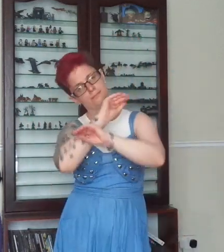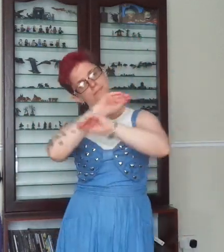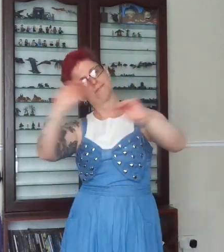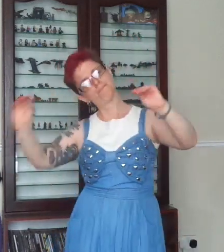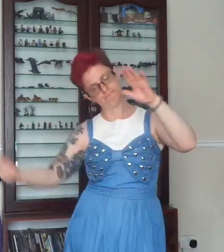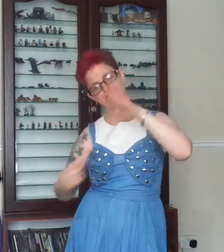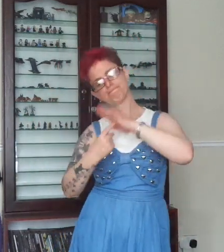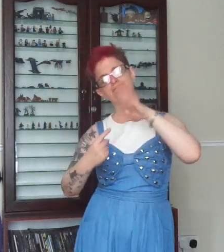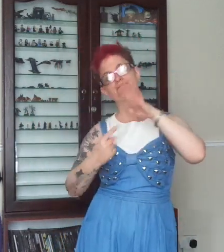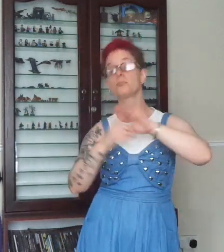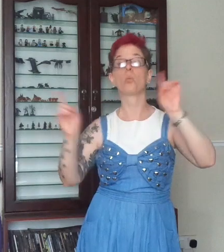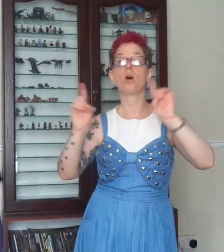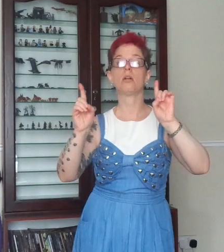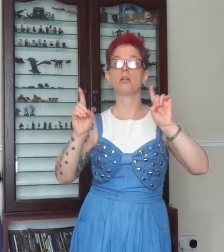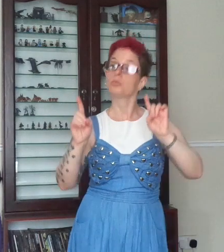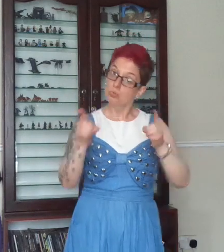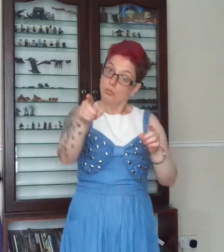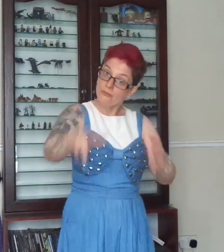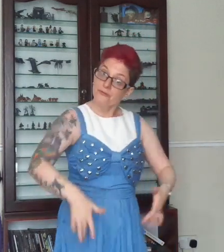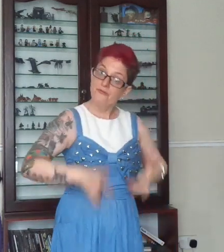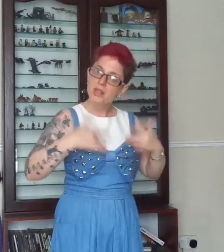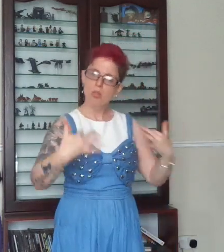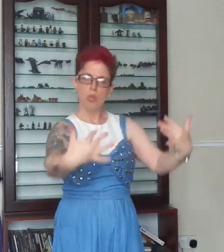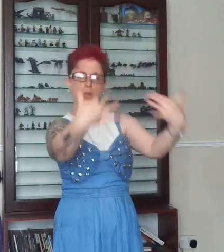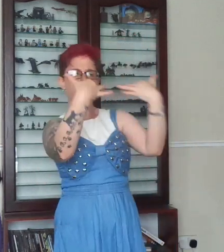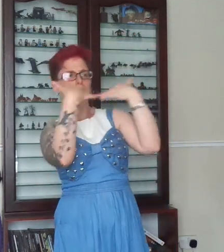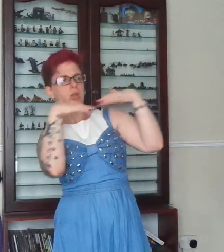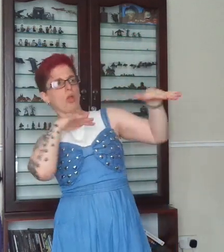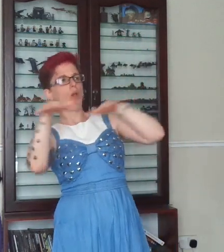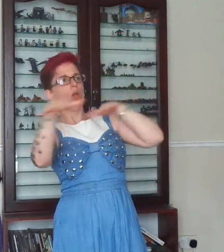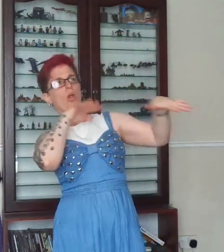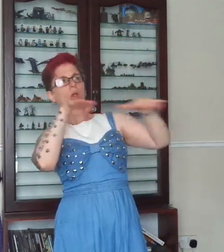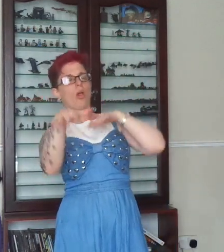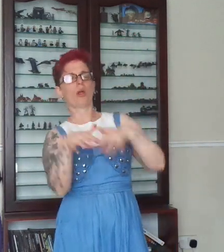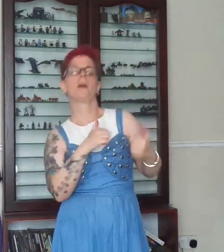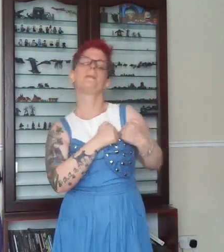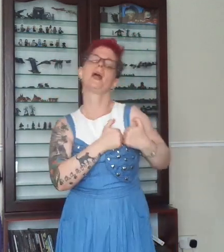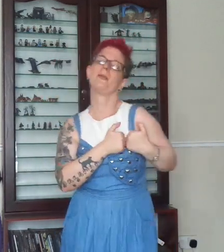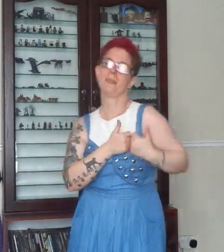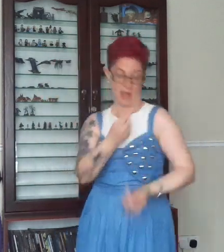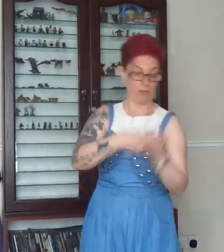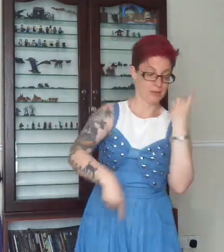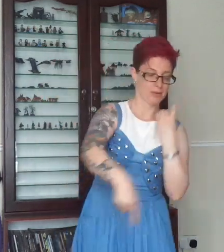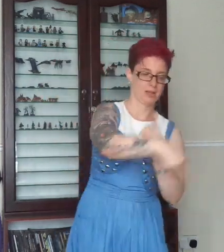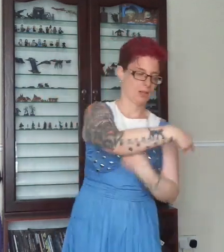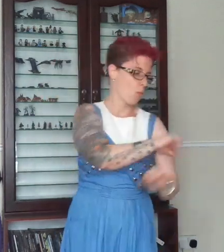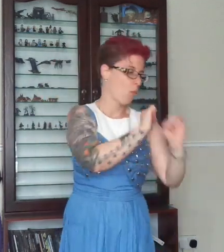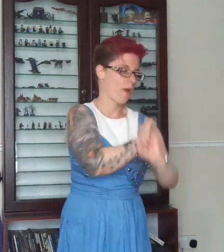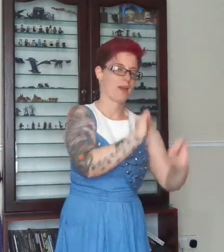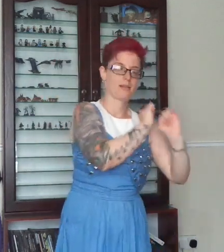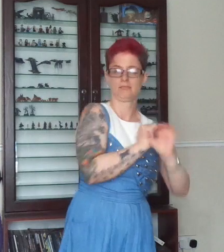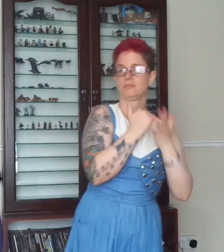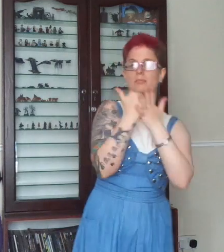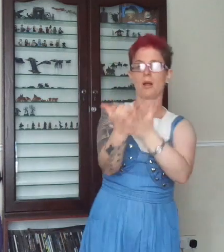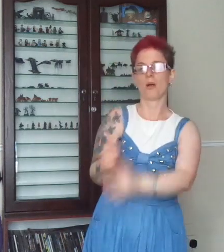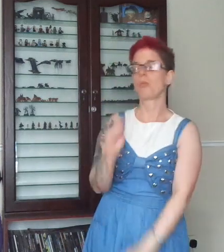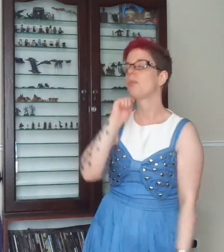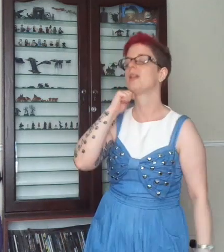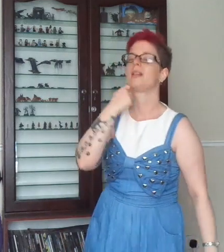thing On the nights you feel outnumbered Baby I'll be out there somewhere I see